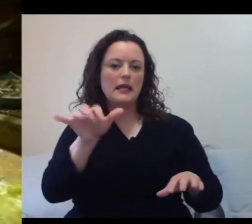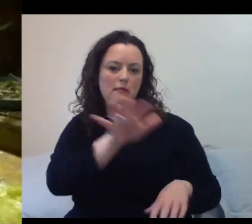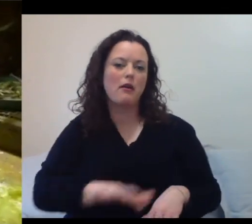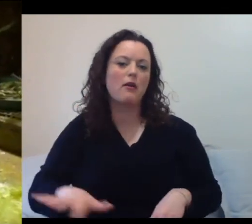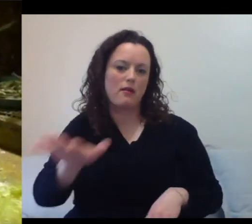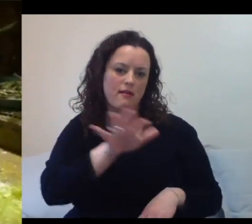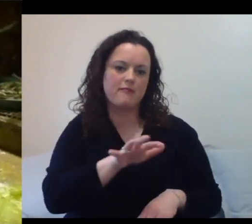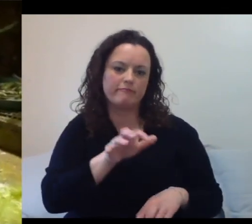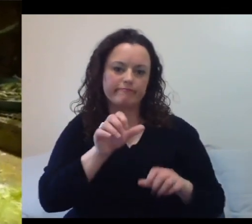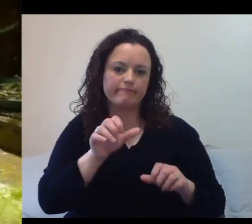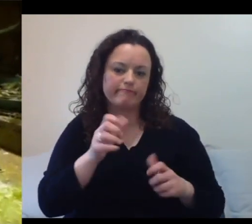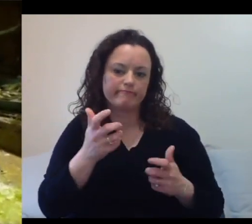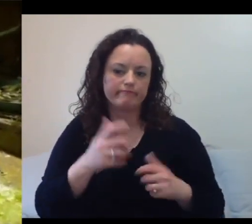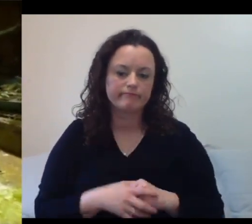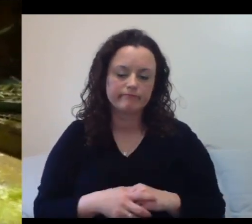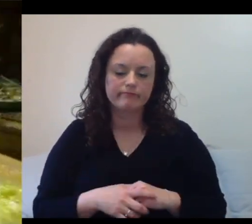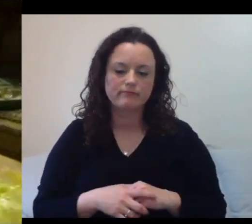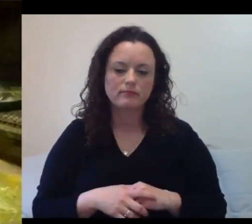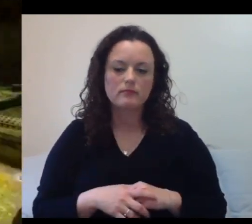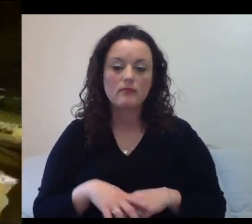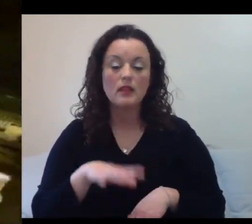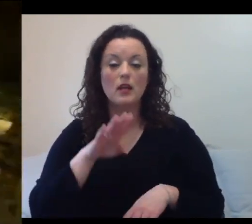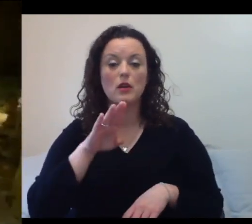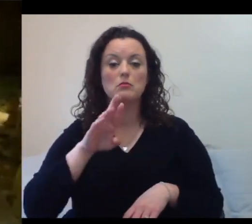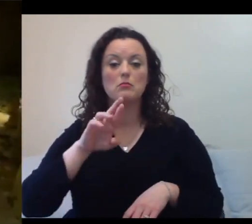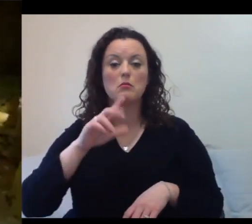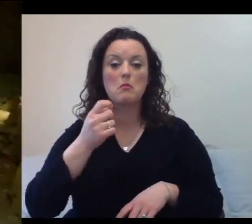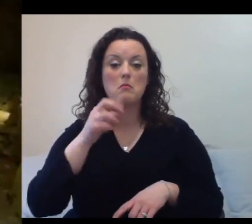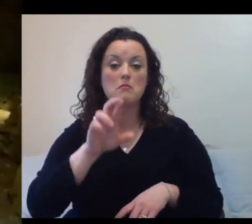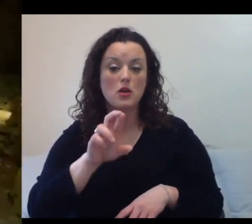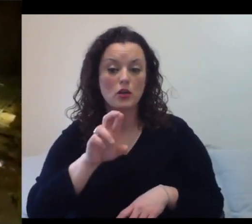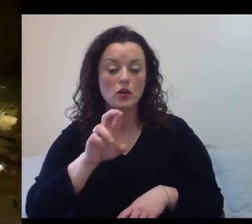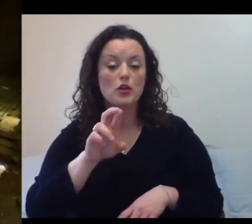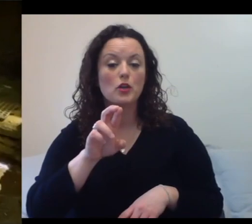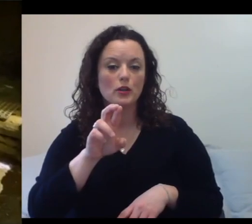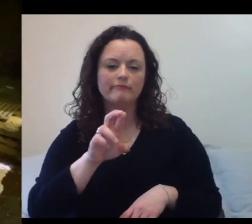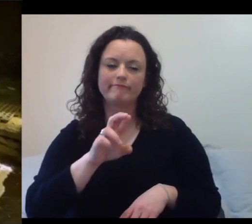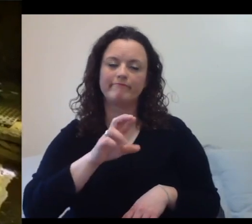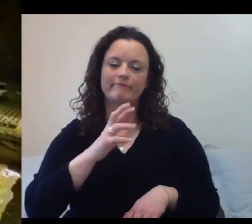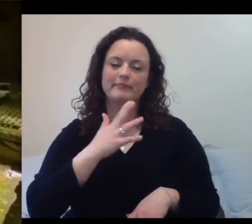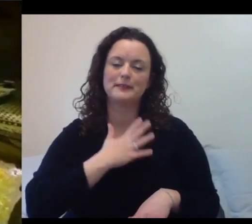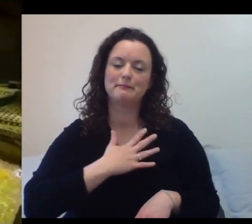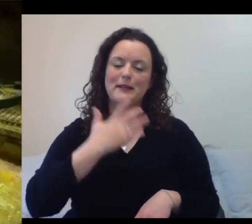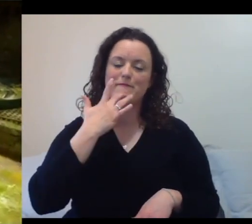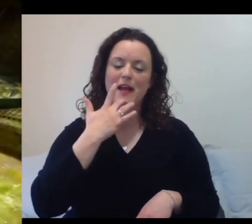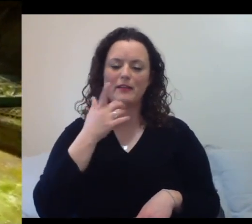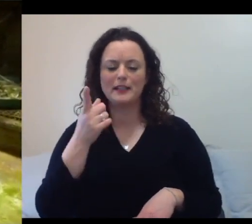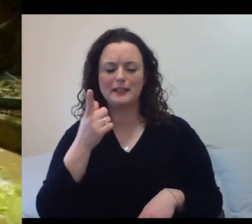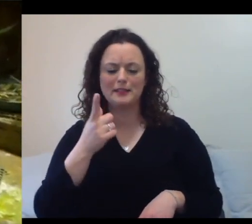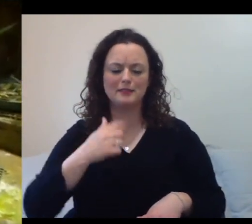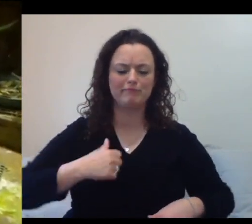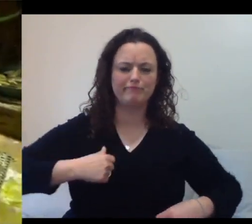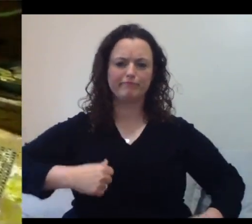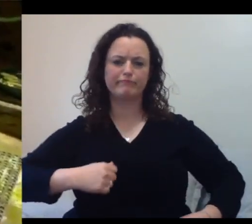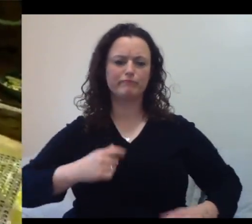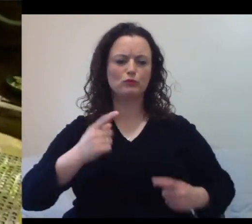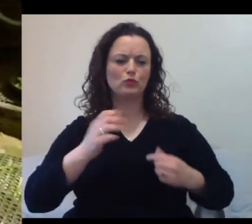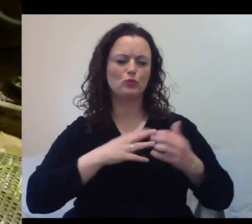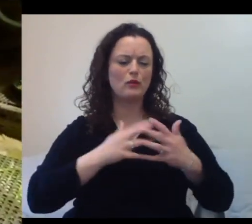He's a pretty cool guy. He's kind of earned the right to do whatever he wants in the exhibit since he's 37. Again, he's the oldest king penguin in North America.